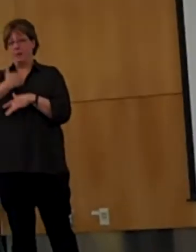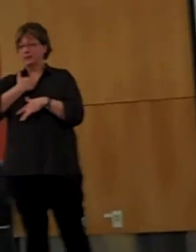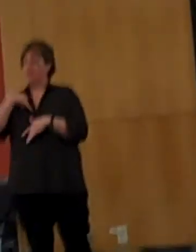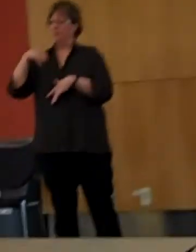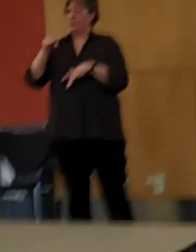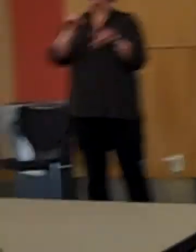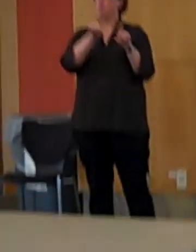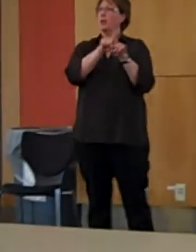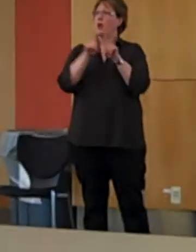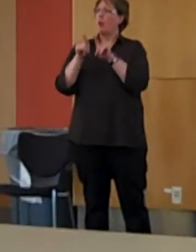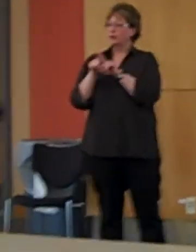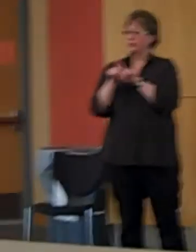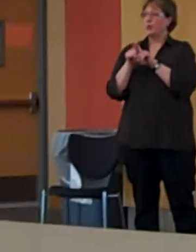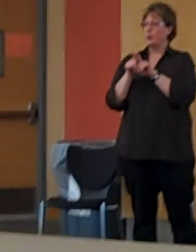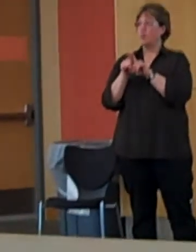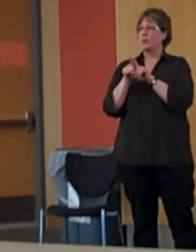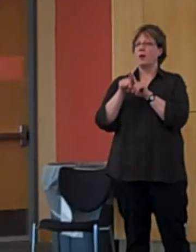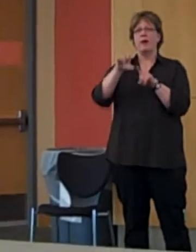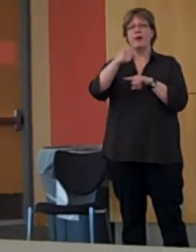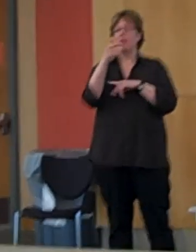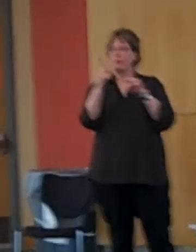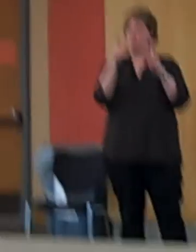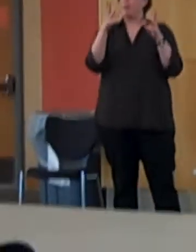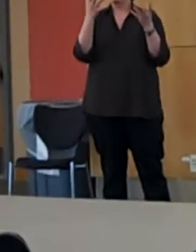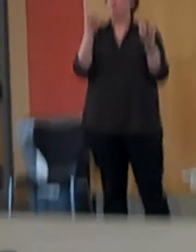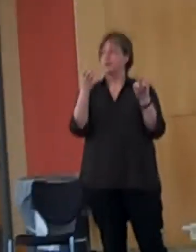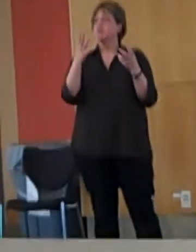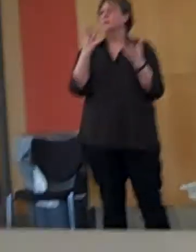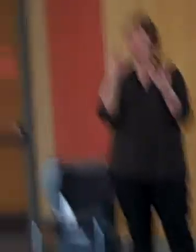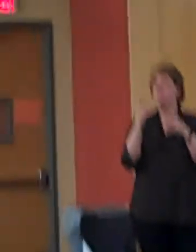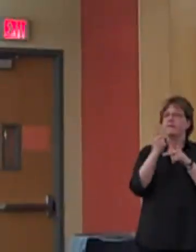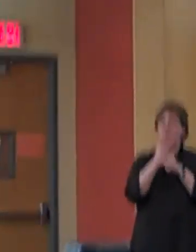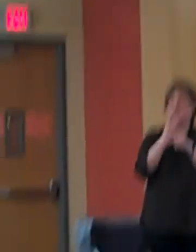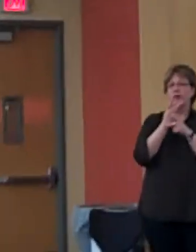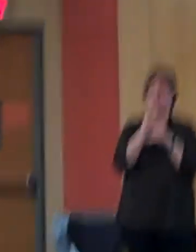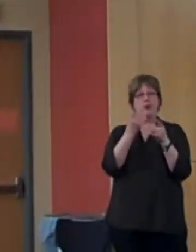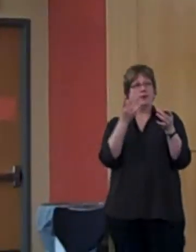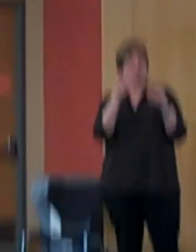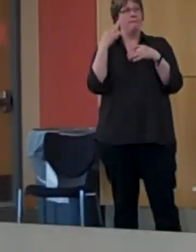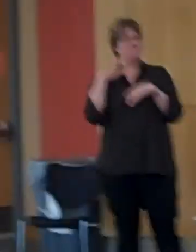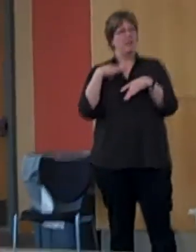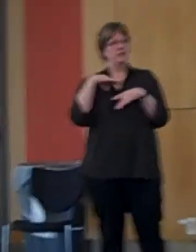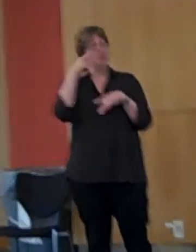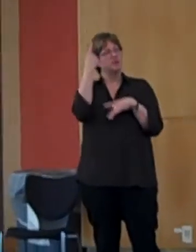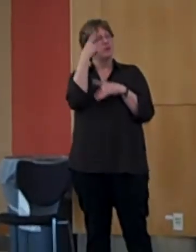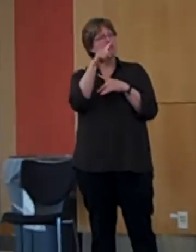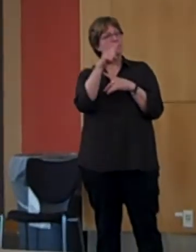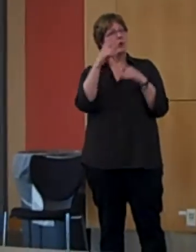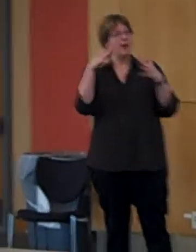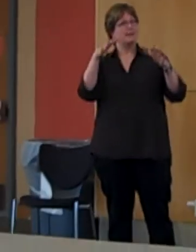personally adopt, as well as research, the benefits of a meditative practice as a mechanism for anxiety management.